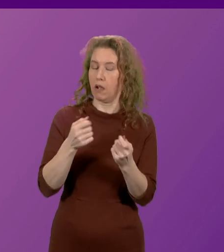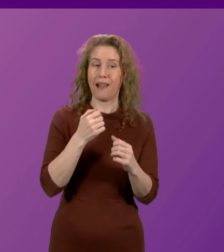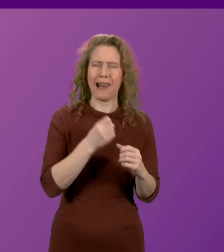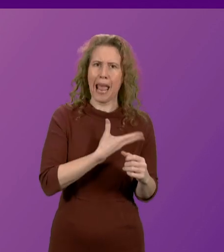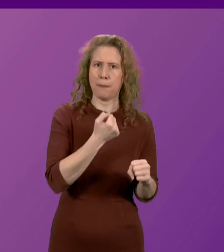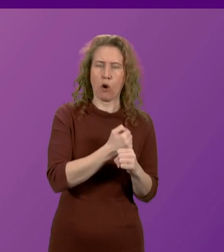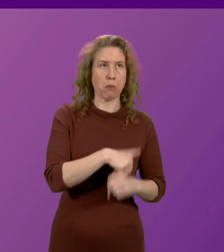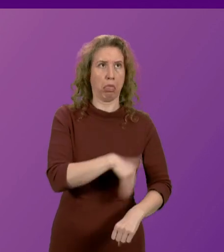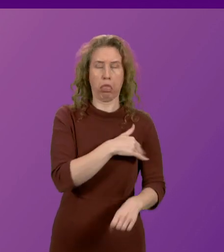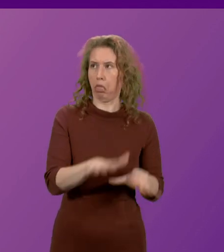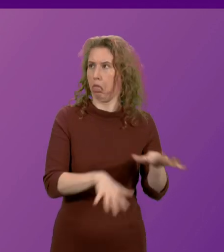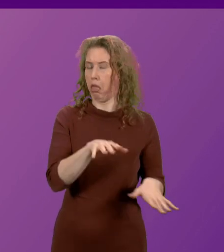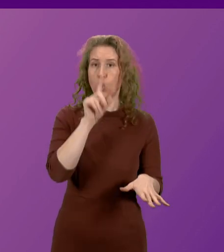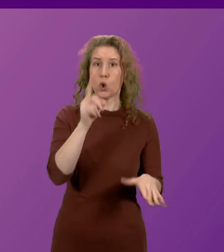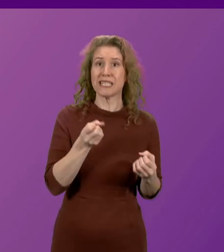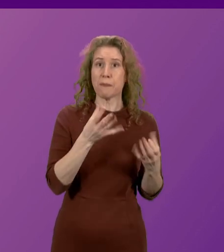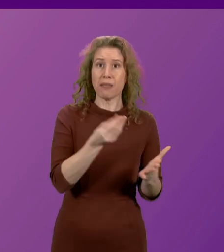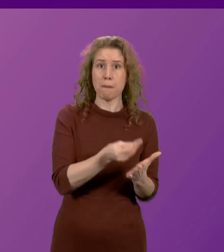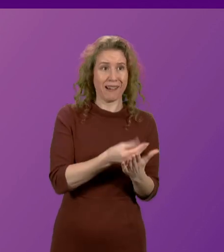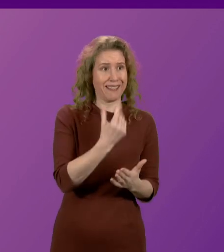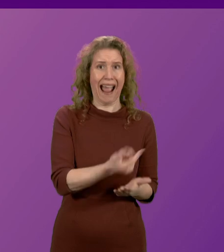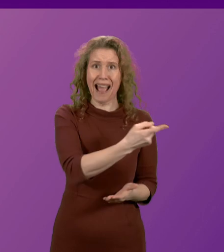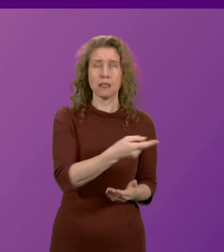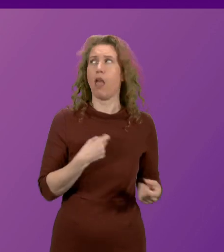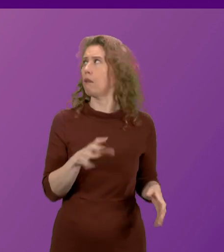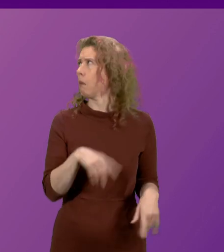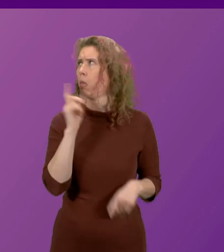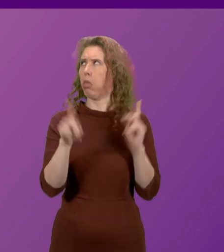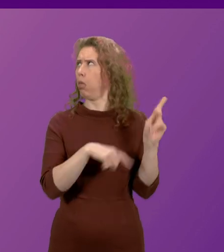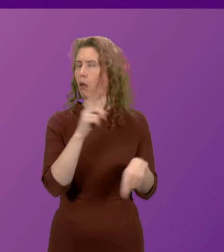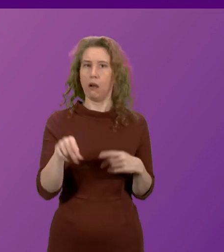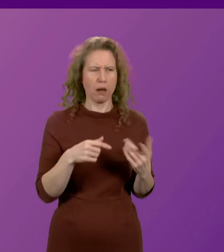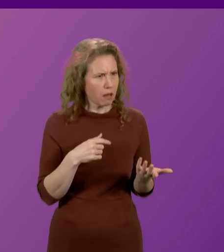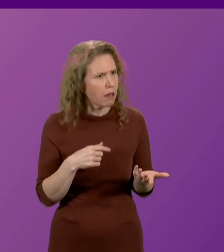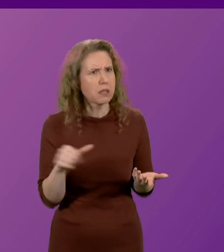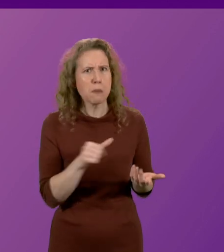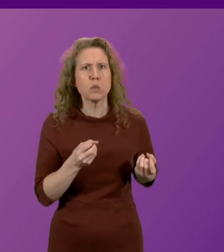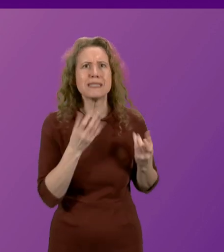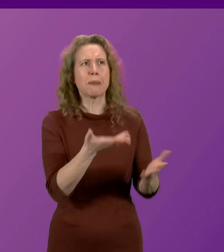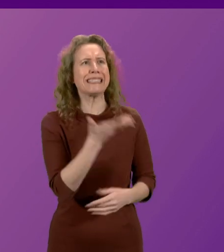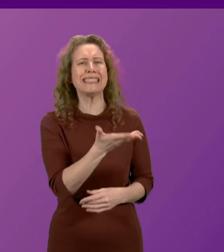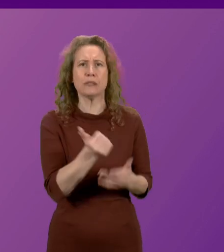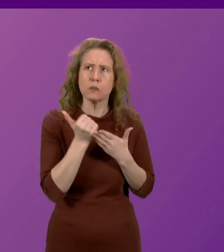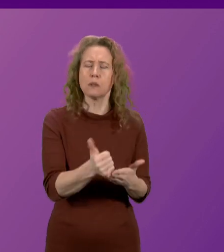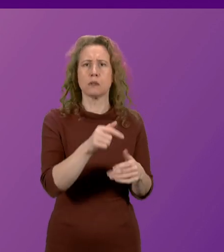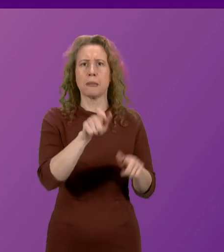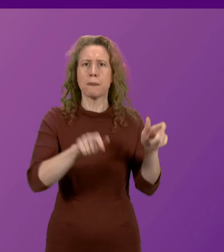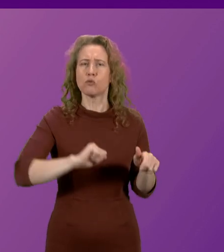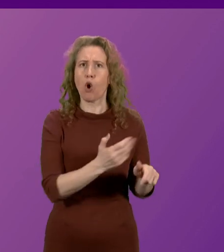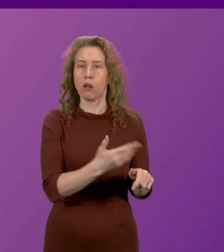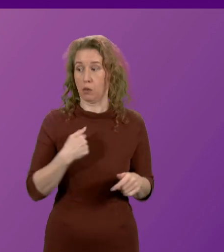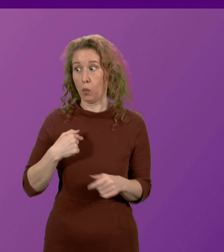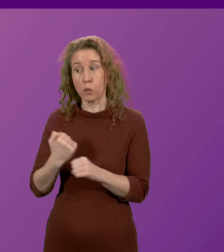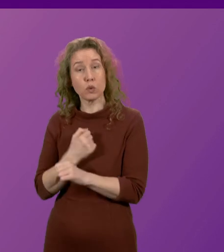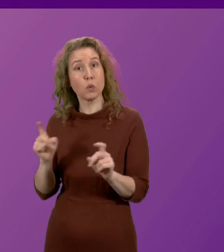government was so incompetent, they couldn't even spend the money that was available to be spent on behalf of the people of Scotland. So what we will do,